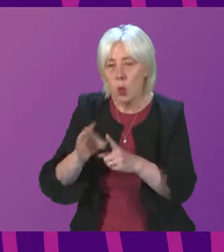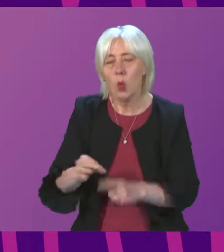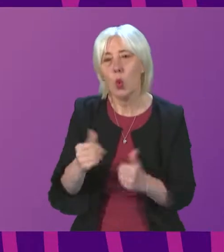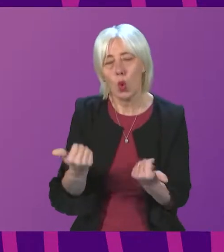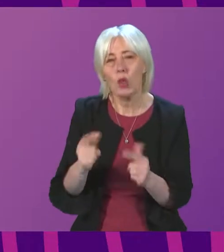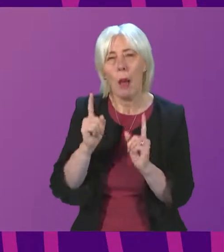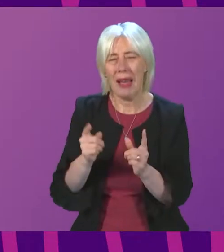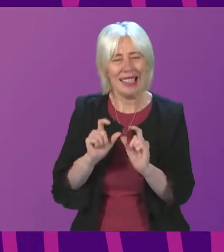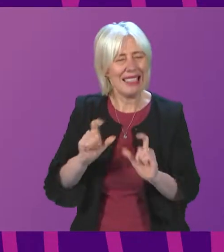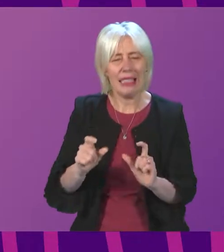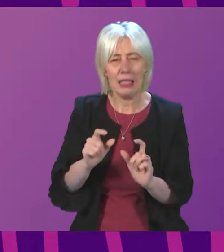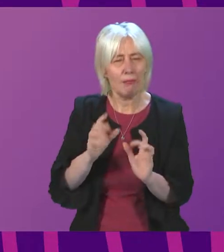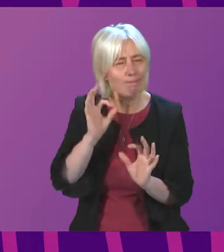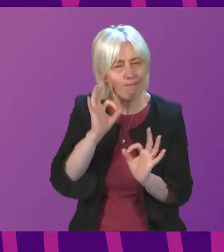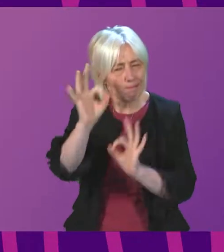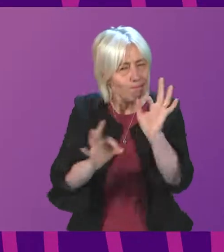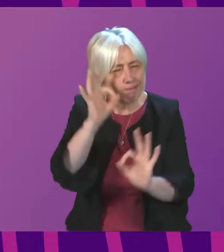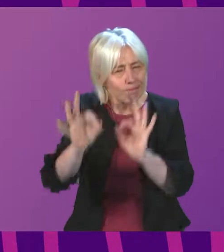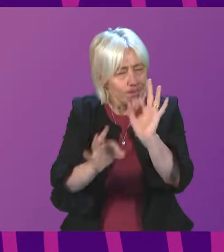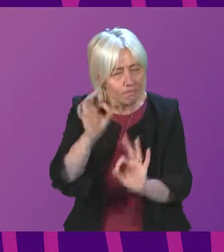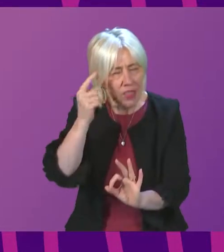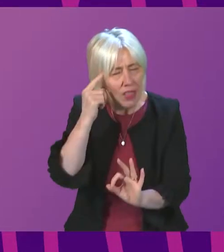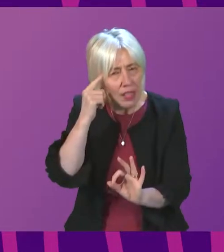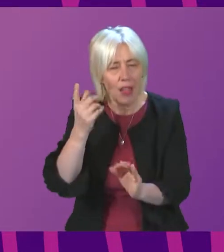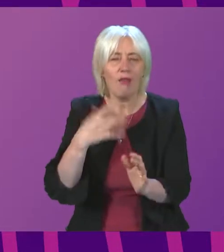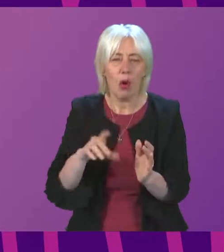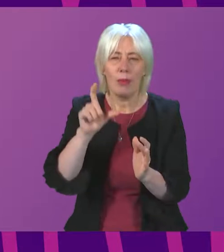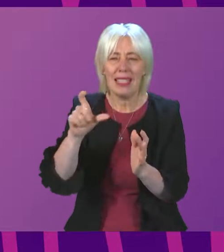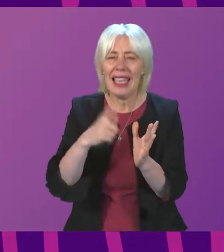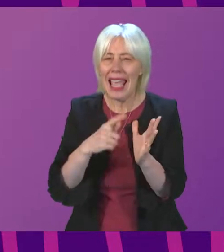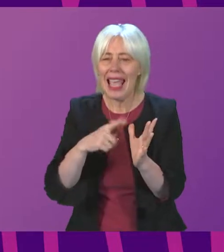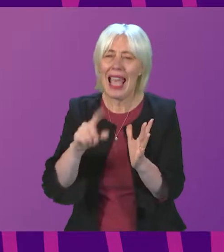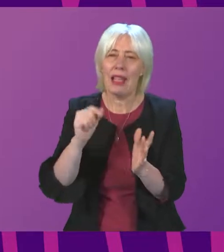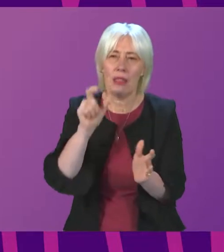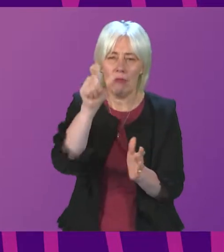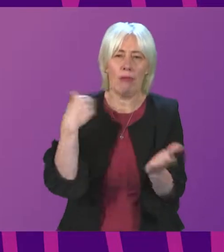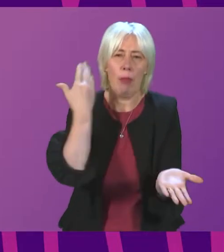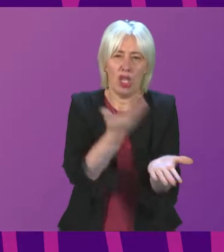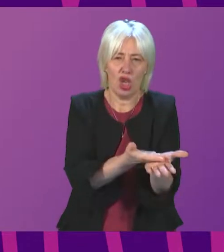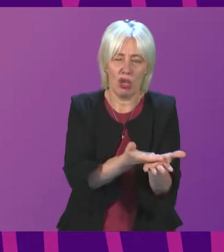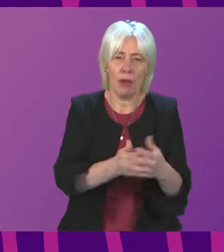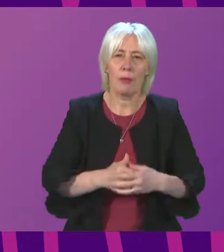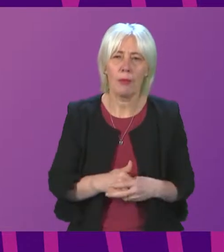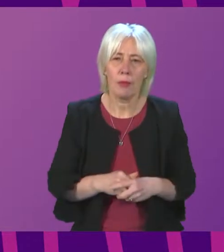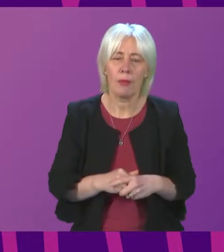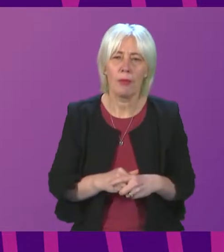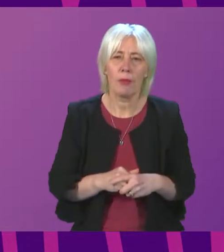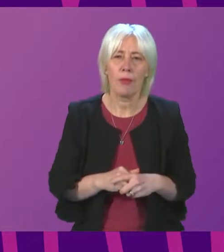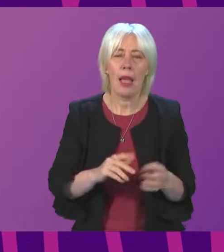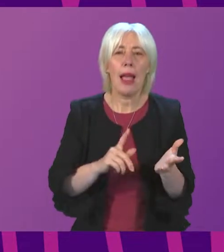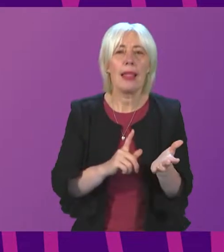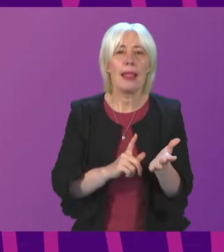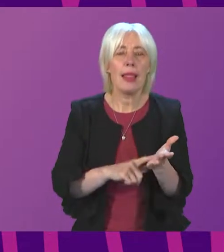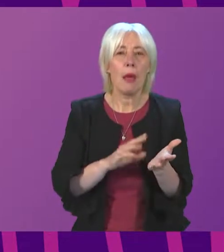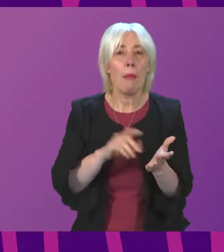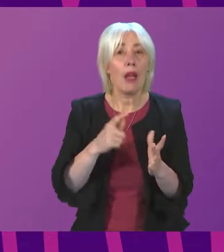are still questions that I think we can ask from the petitioner and from the CAA. Thank you. Mr. MacArthur, you would like to